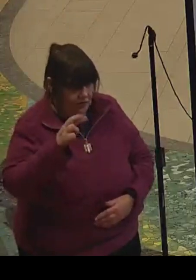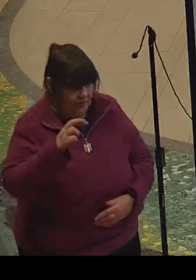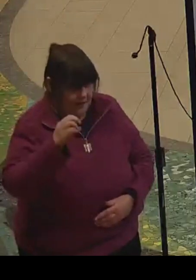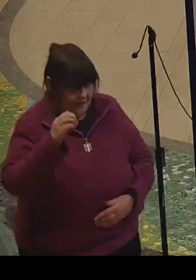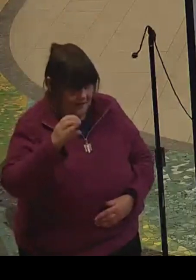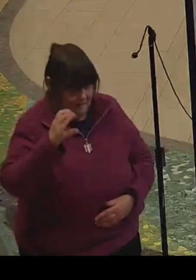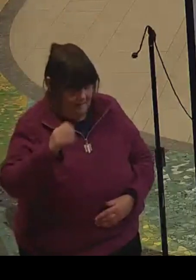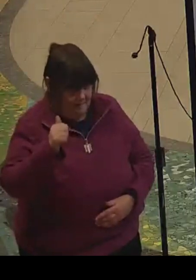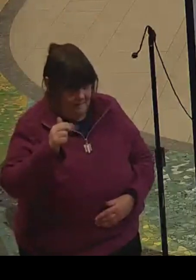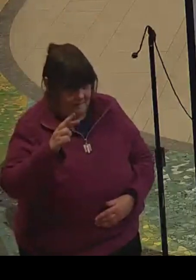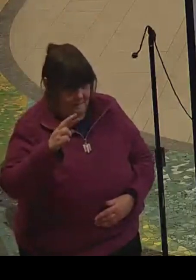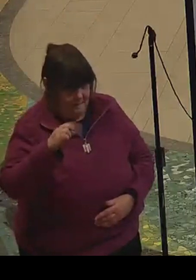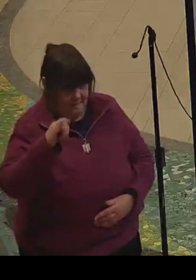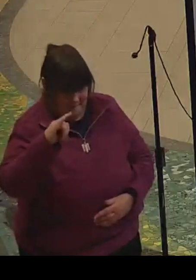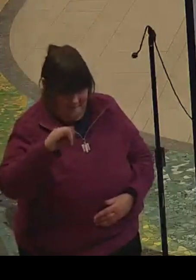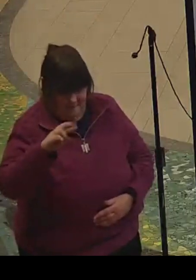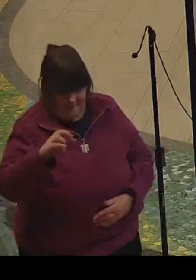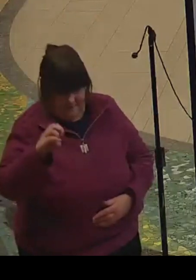Trochra.